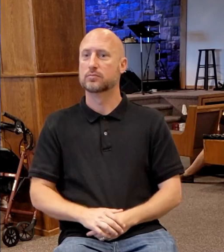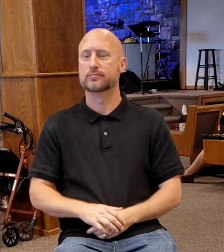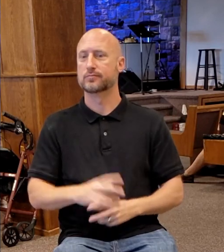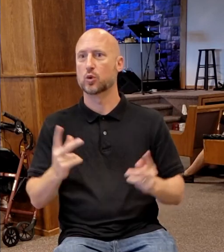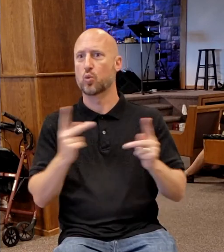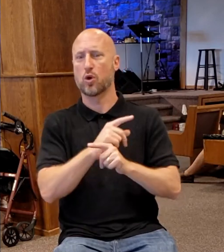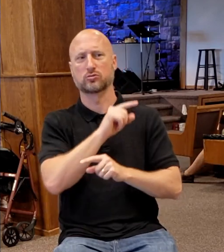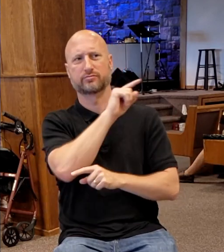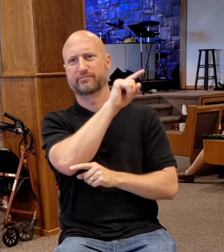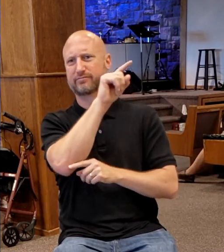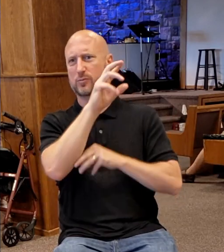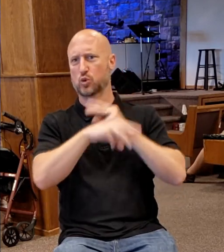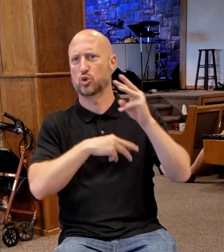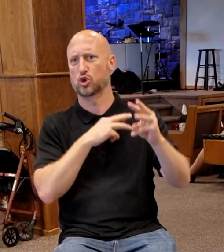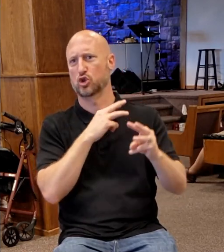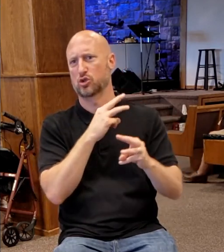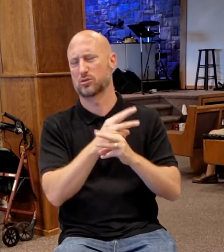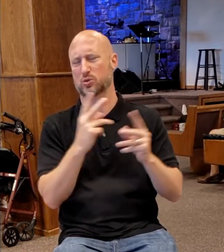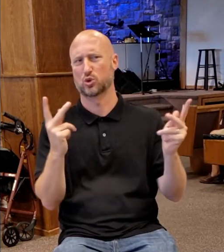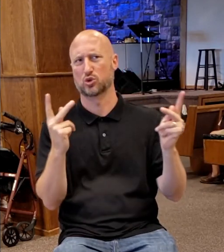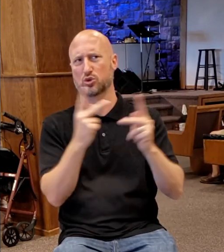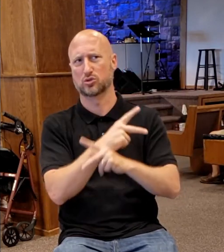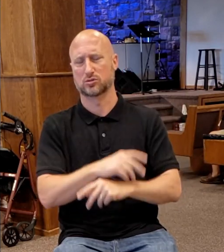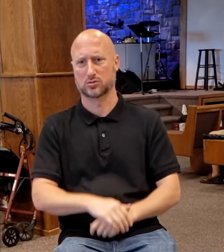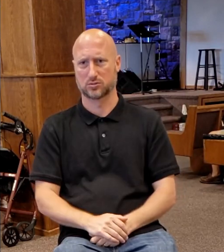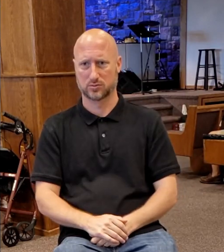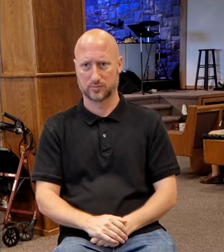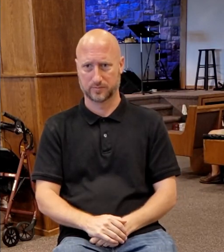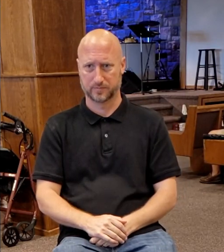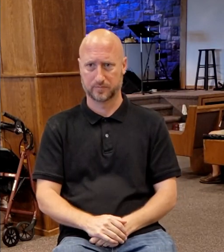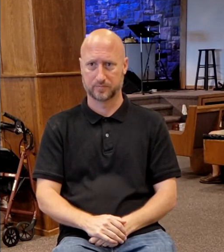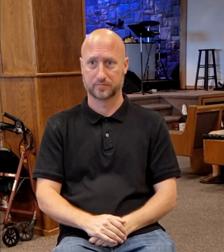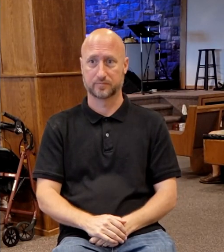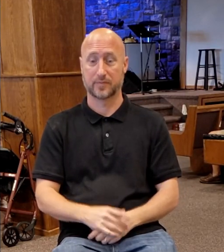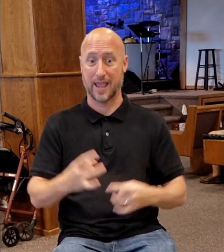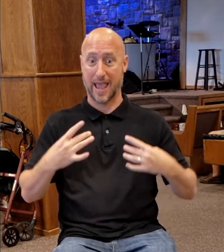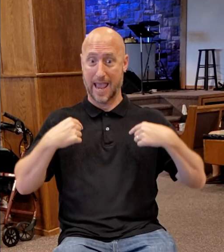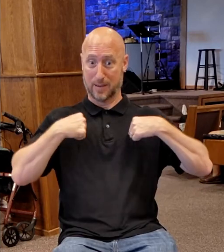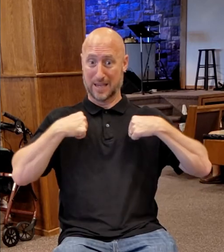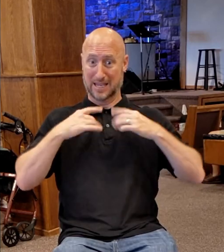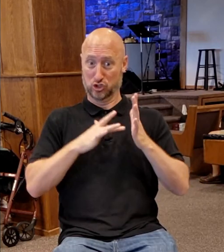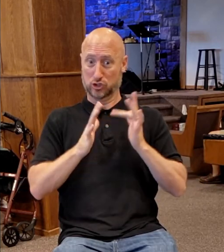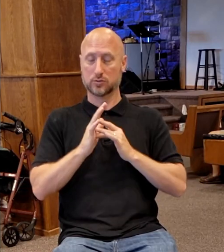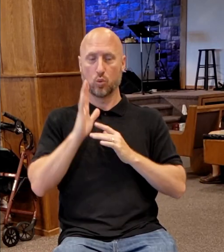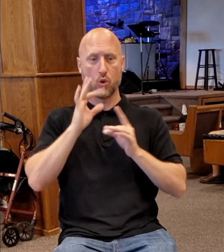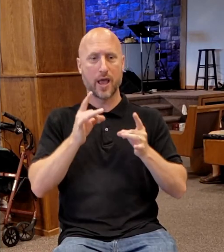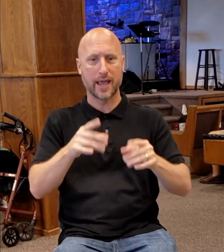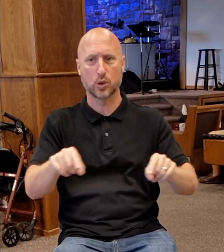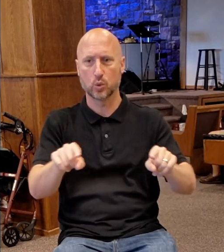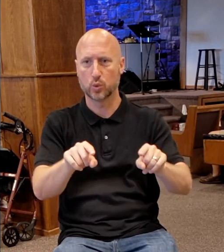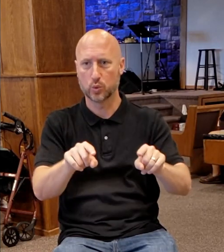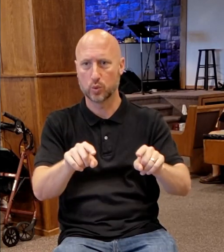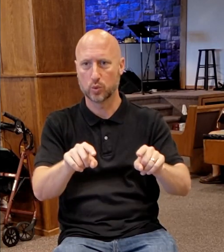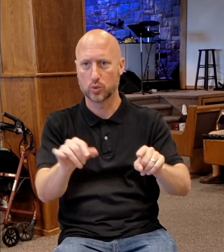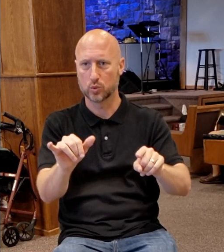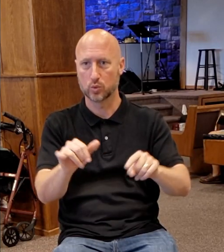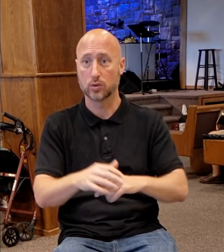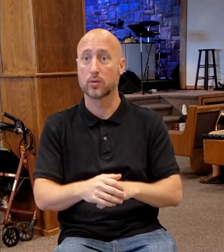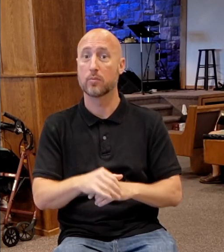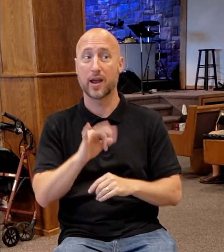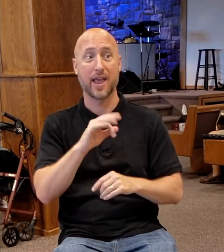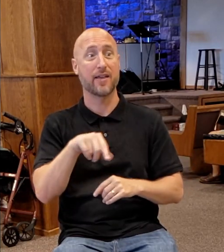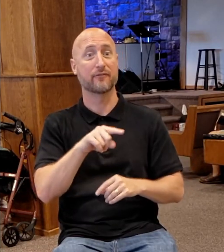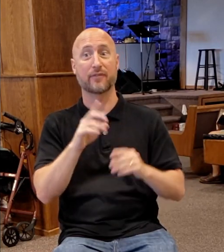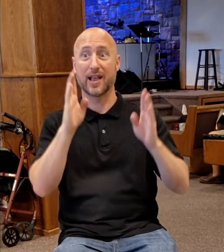The church and the rest of the world knows. If they hated me, they're going to hate you. But if they listen, it's